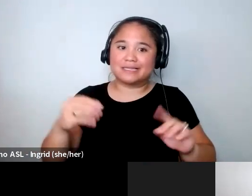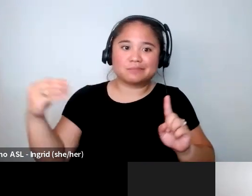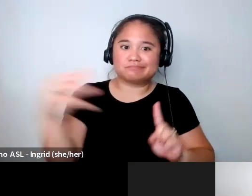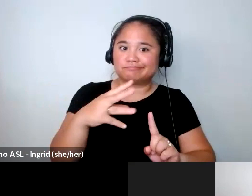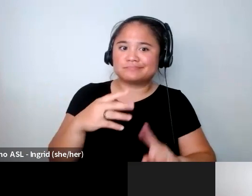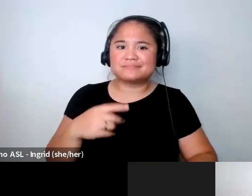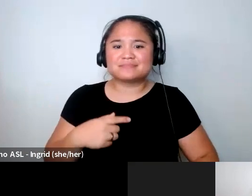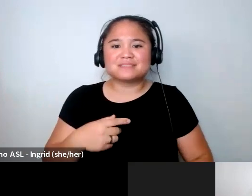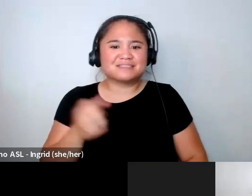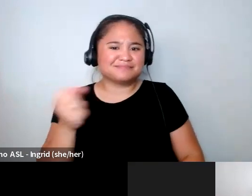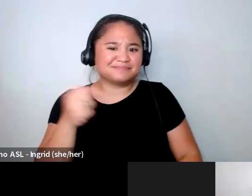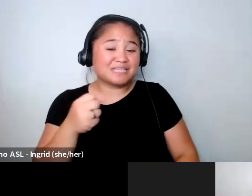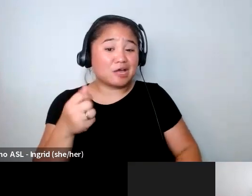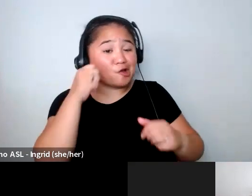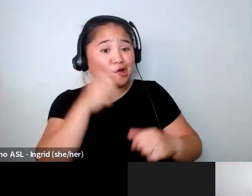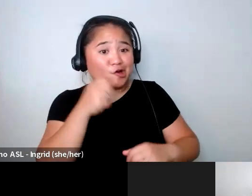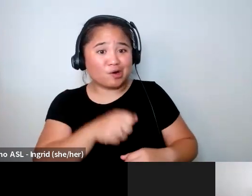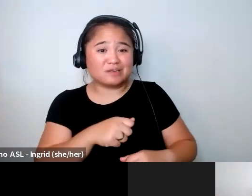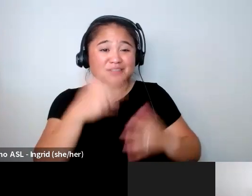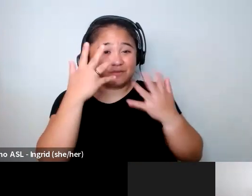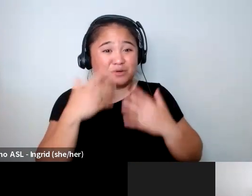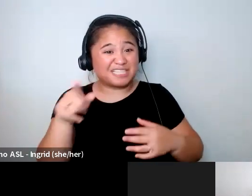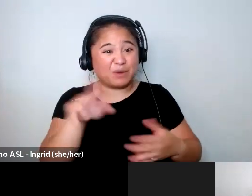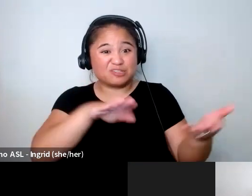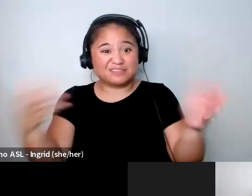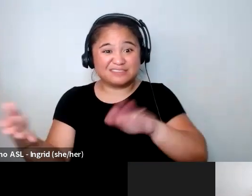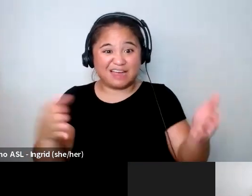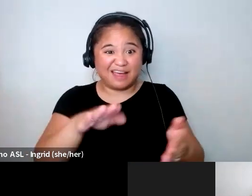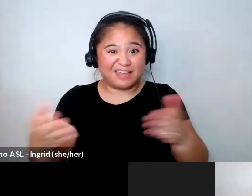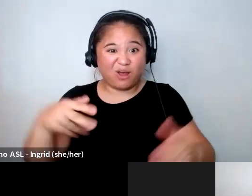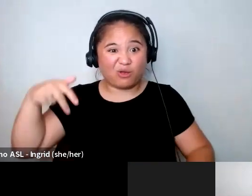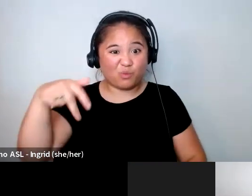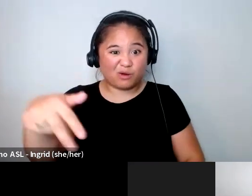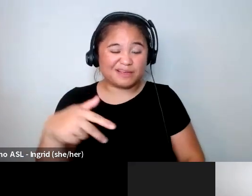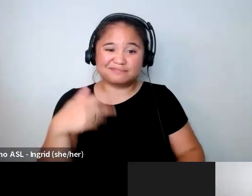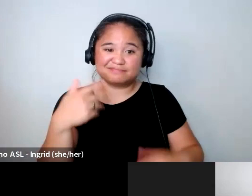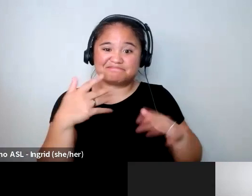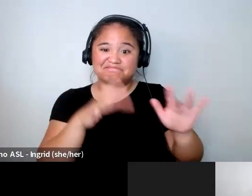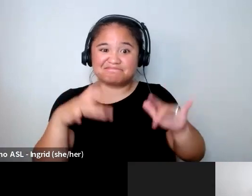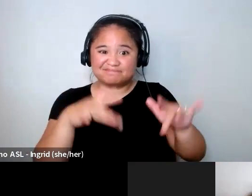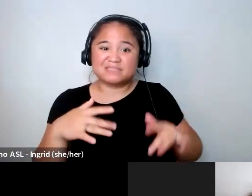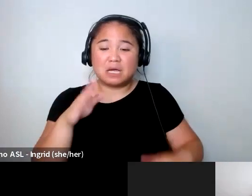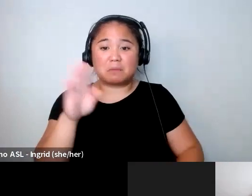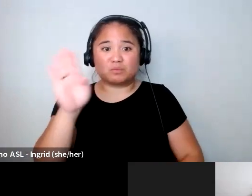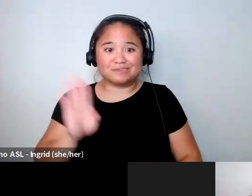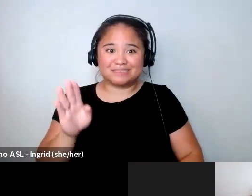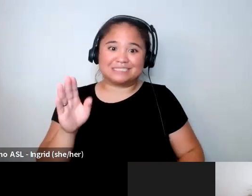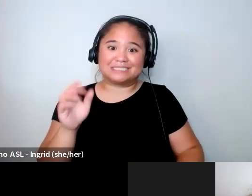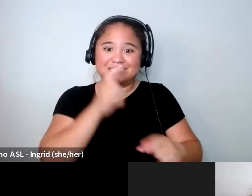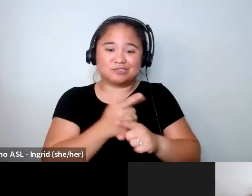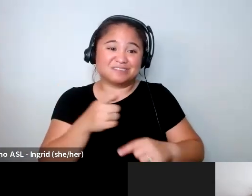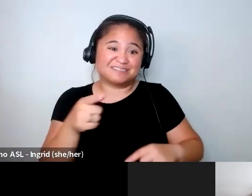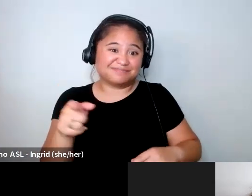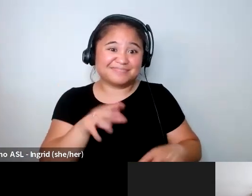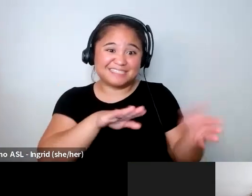worked for the company there were girls unfortunately who were dying on the runway too at that point yes two Brazilian sisters who died actually on the